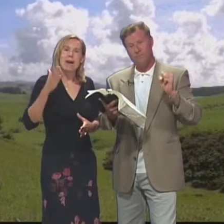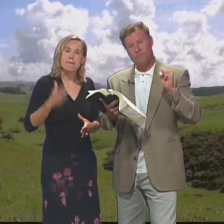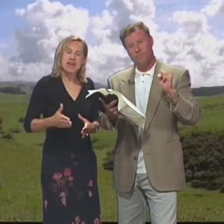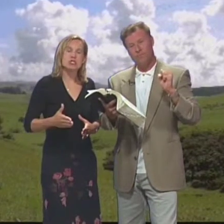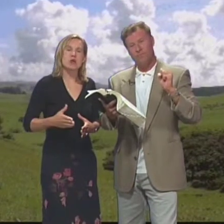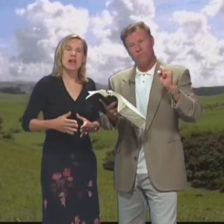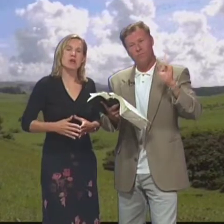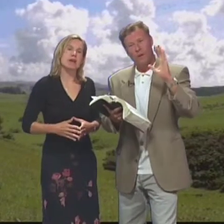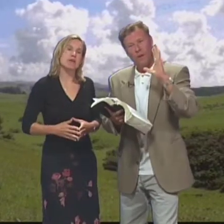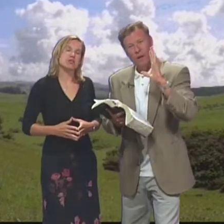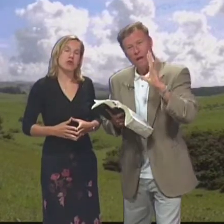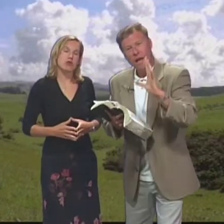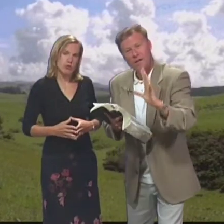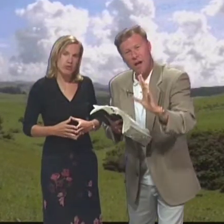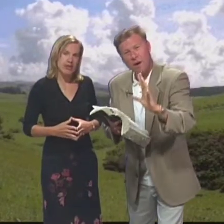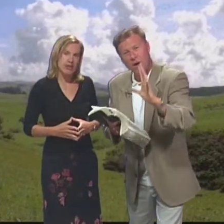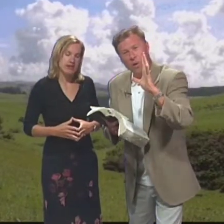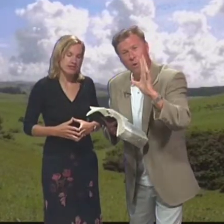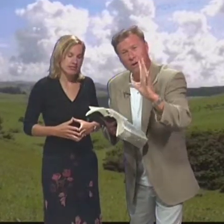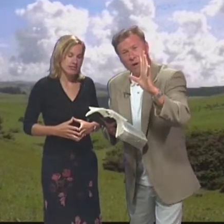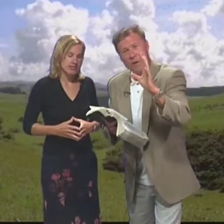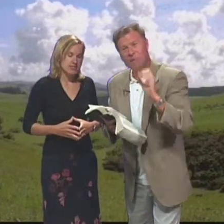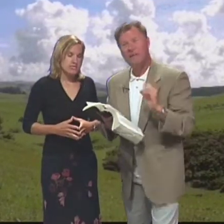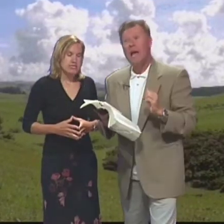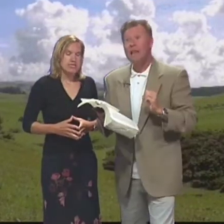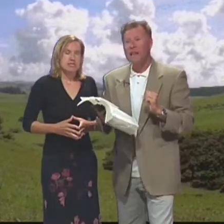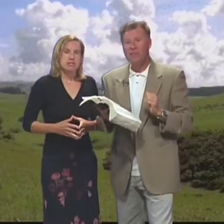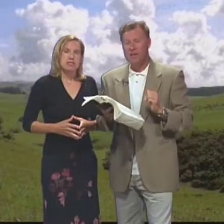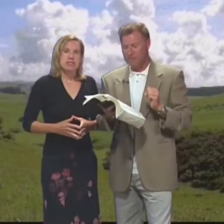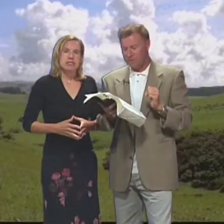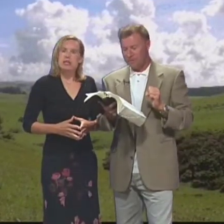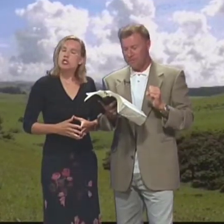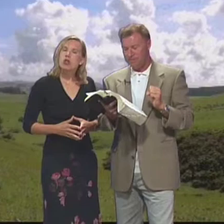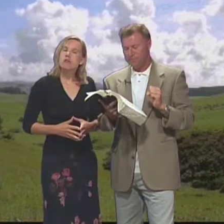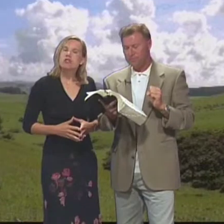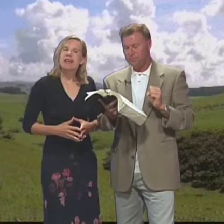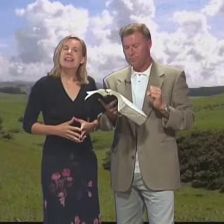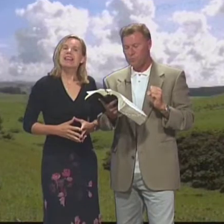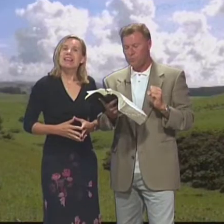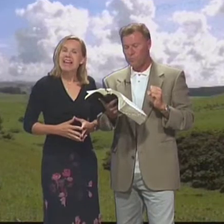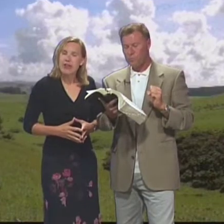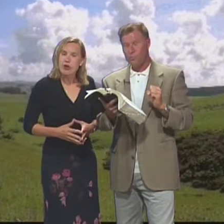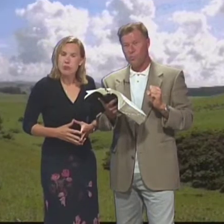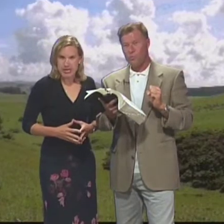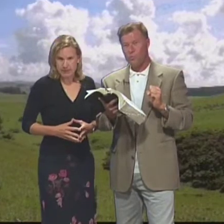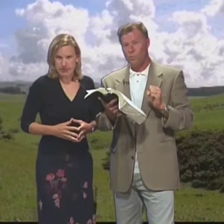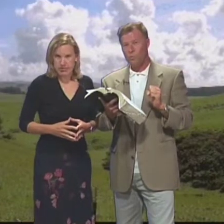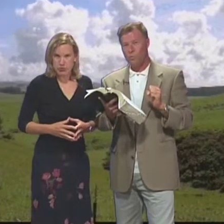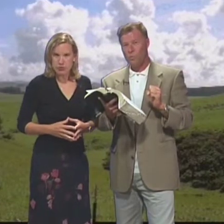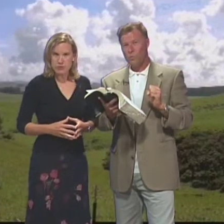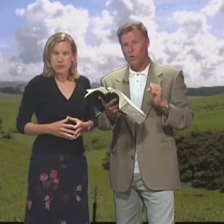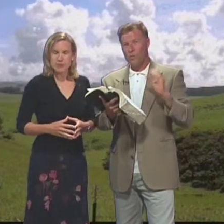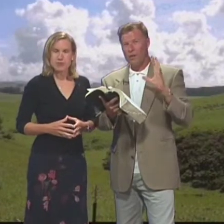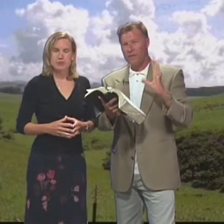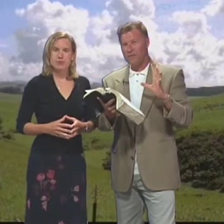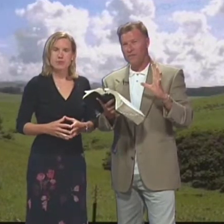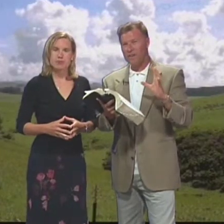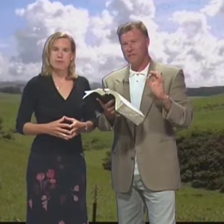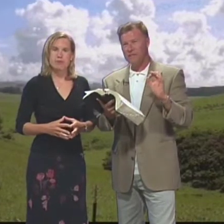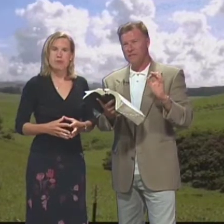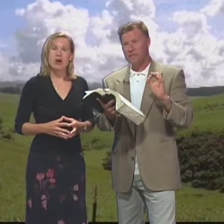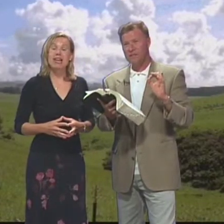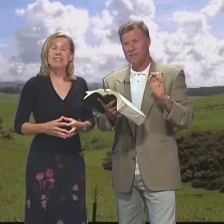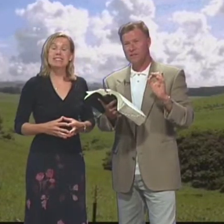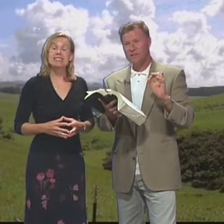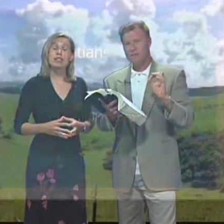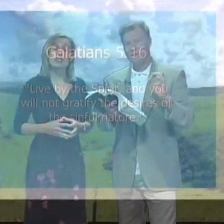carrera A plazo largo Que vamos a correr And only Are we to be Led by the Spirit Y no solo Demos ser guiados Por el Espíritu But Galatians